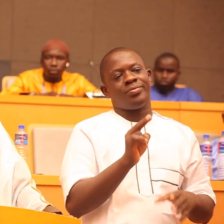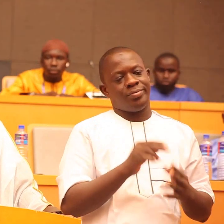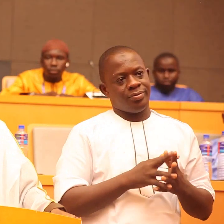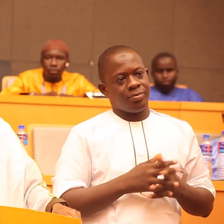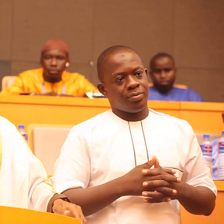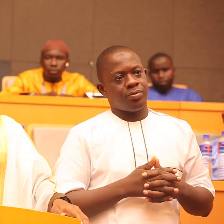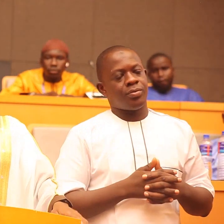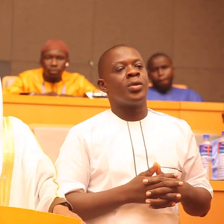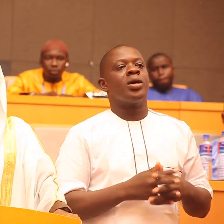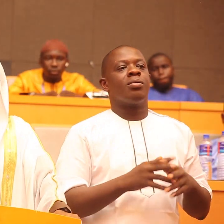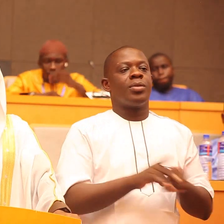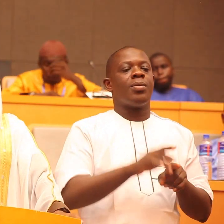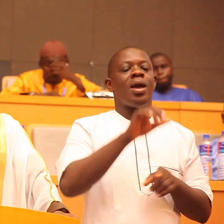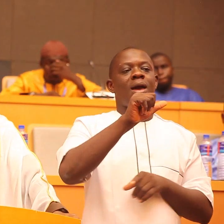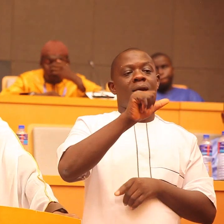she